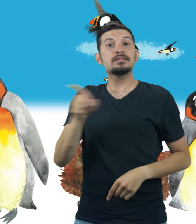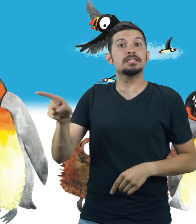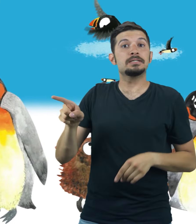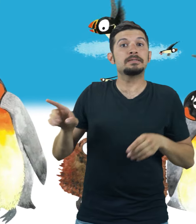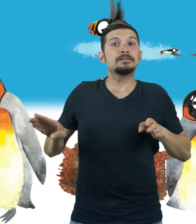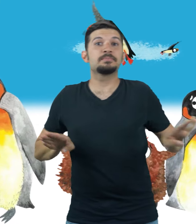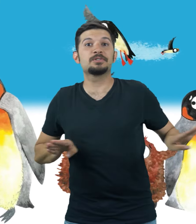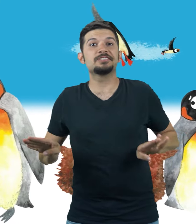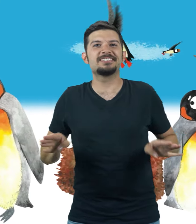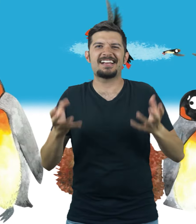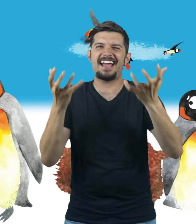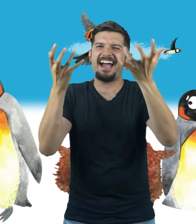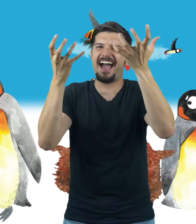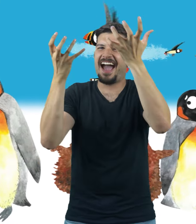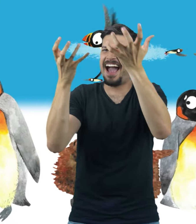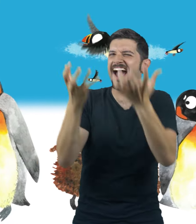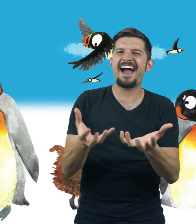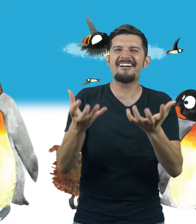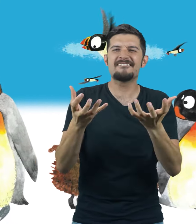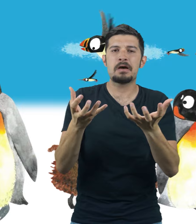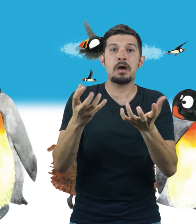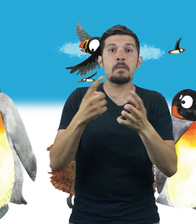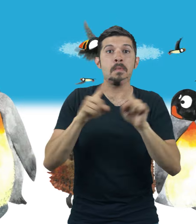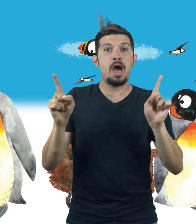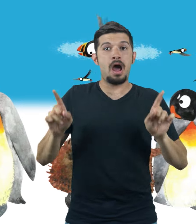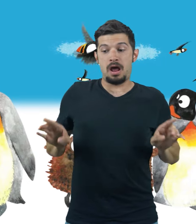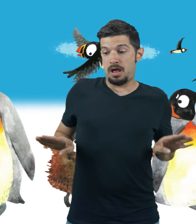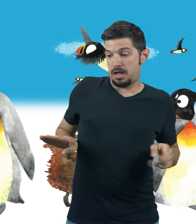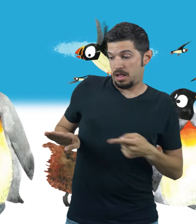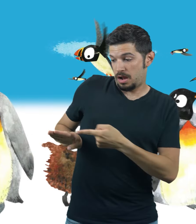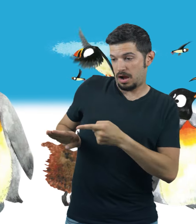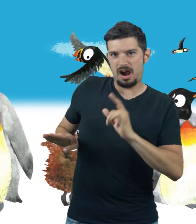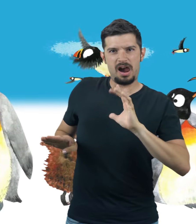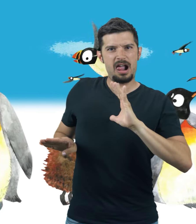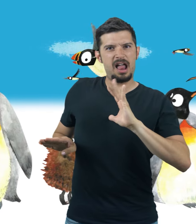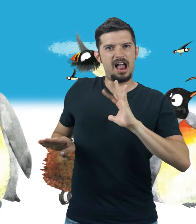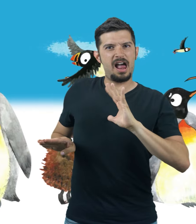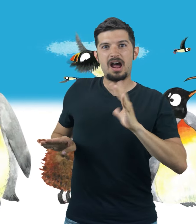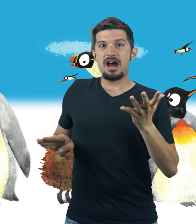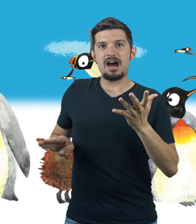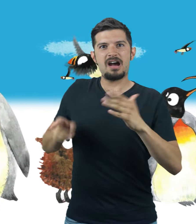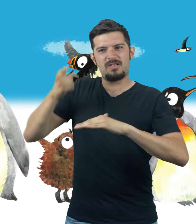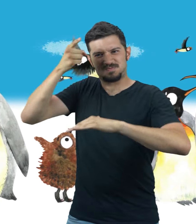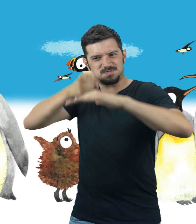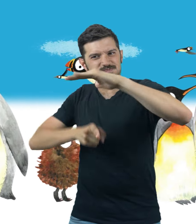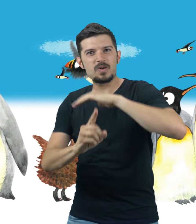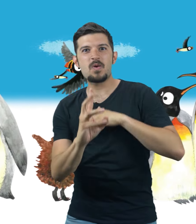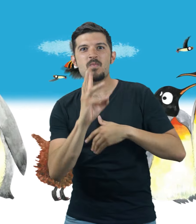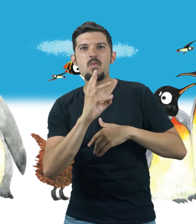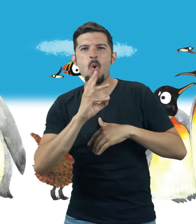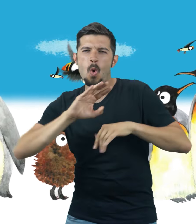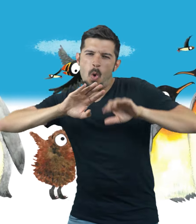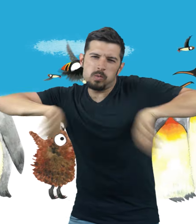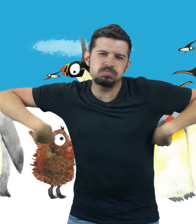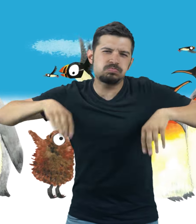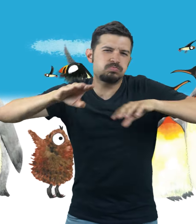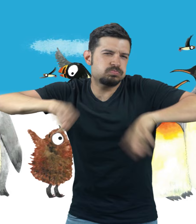a pound, puffins are light enough for flight. The penguin is just too heavy, but its wings make awesome